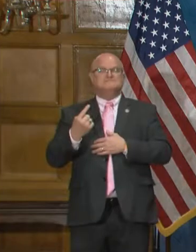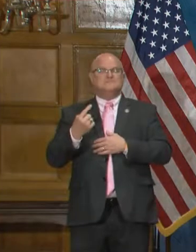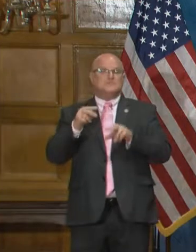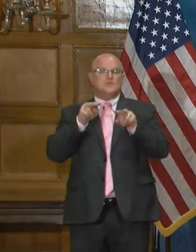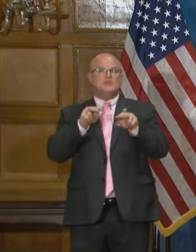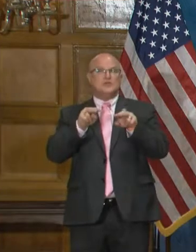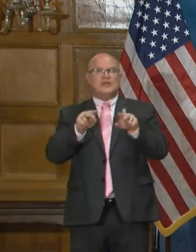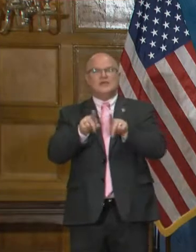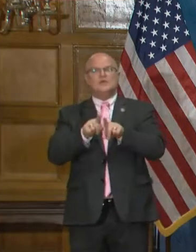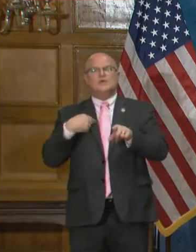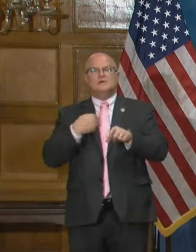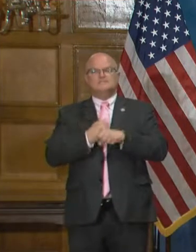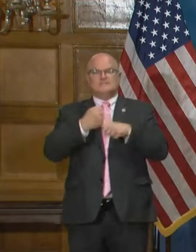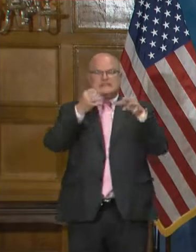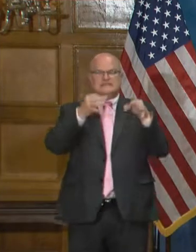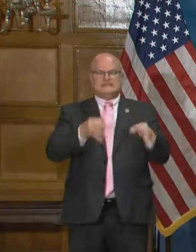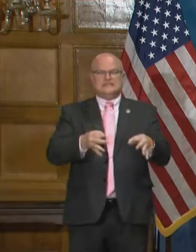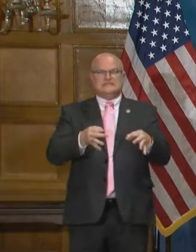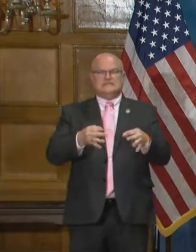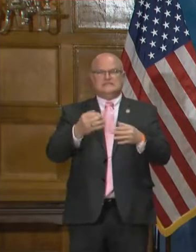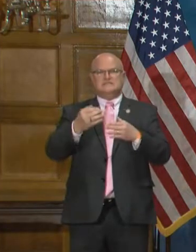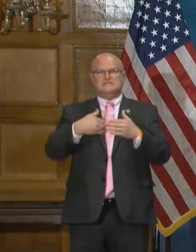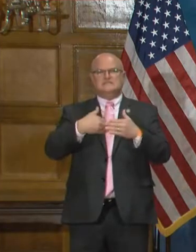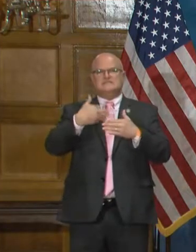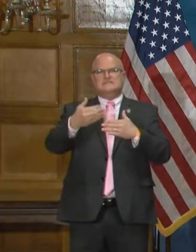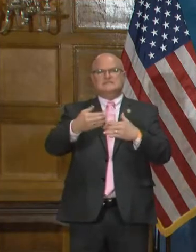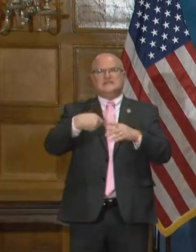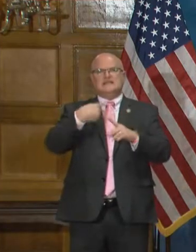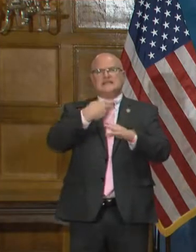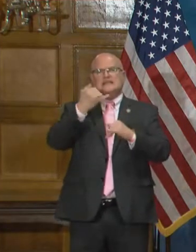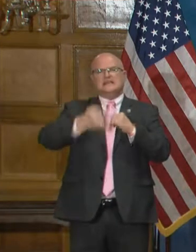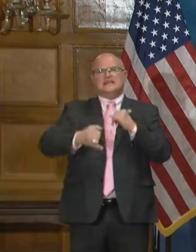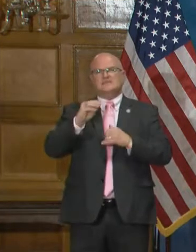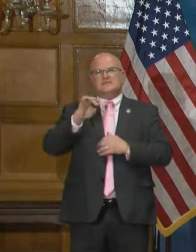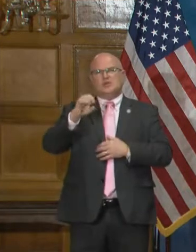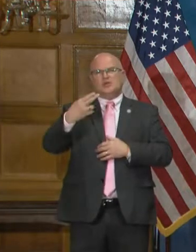look at as we make the decision next into March.